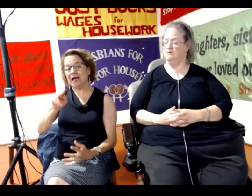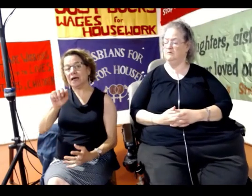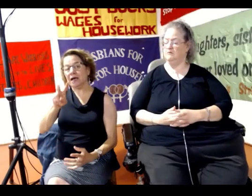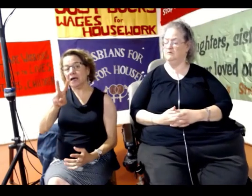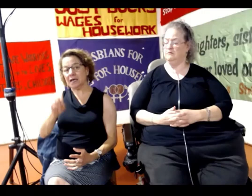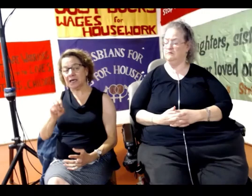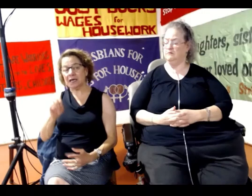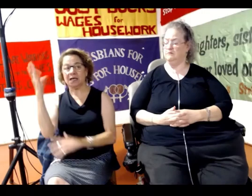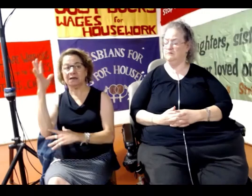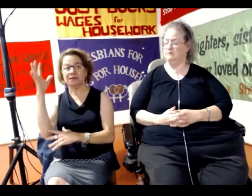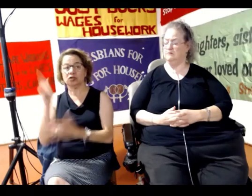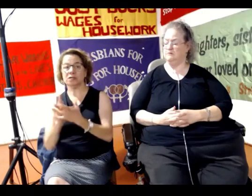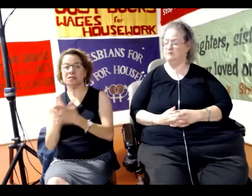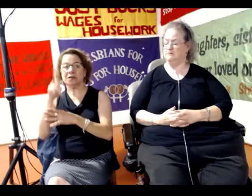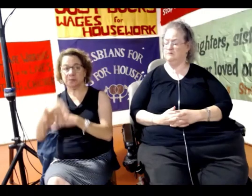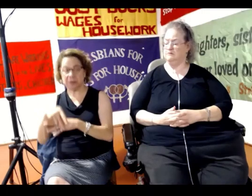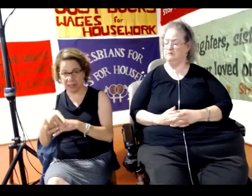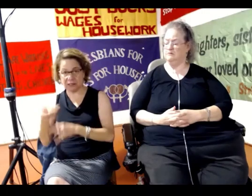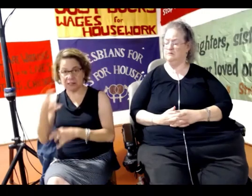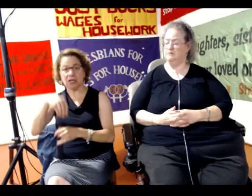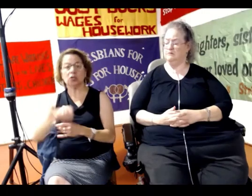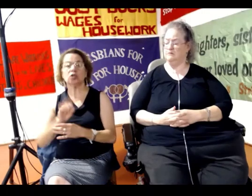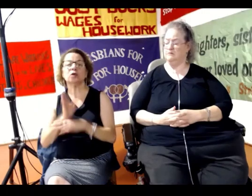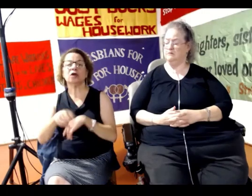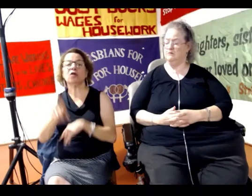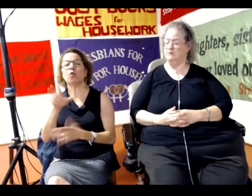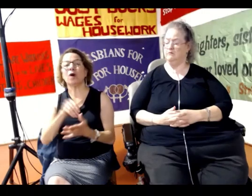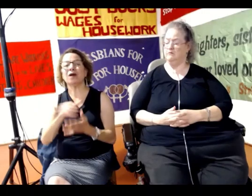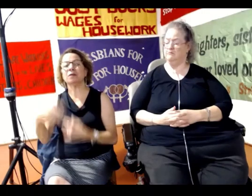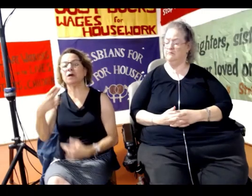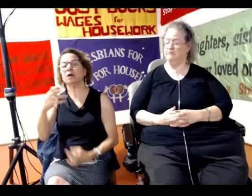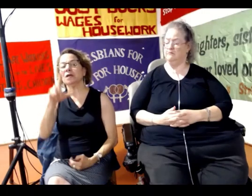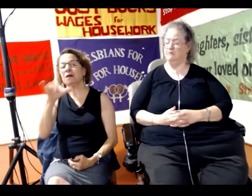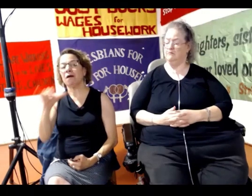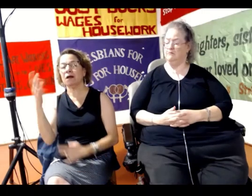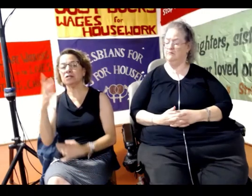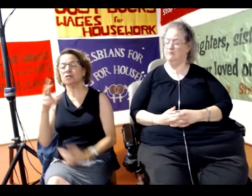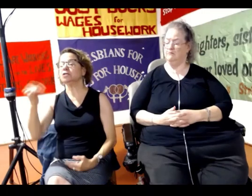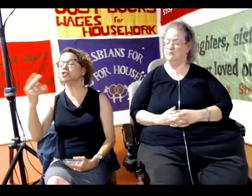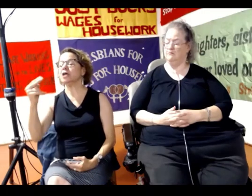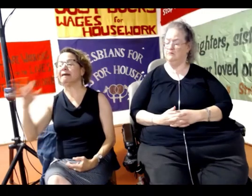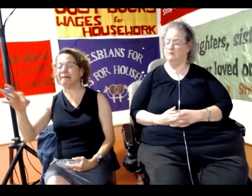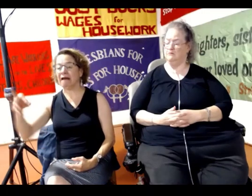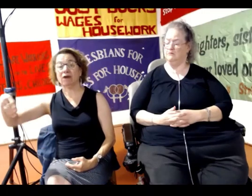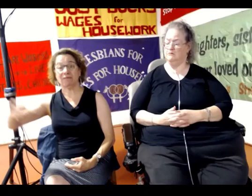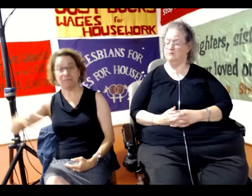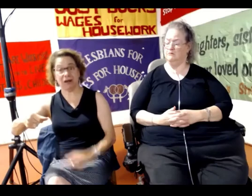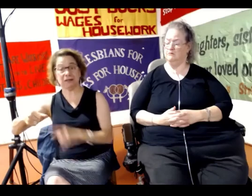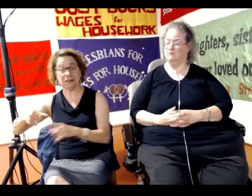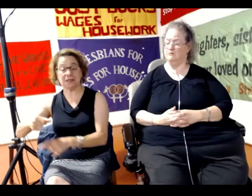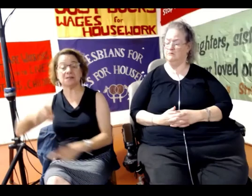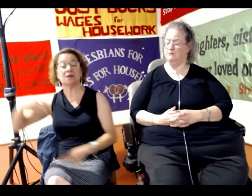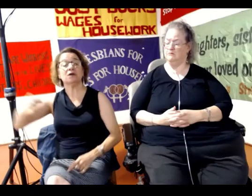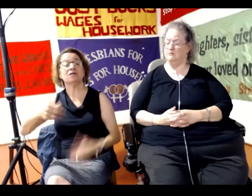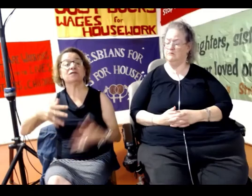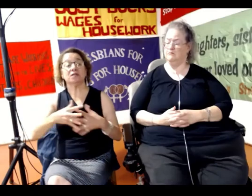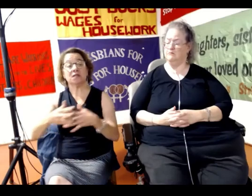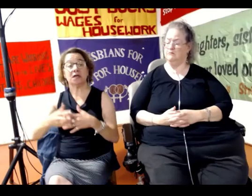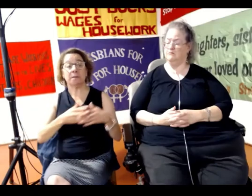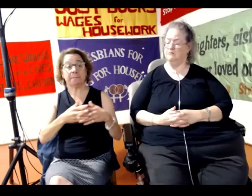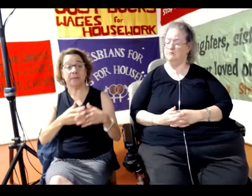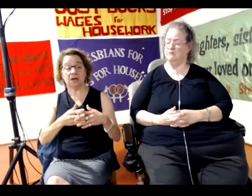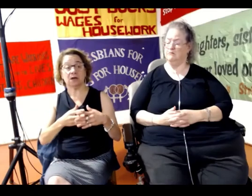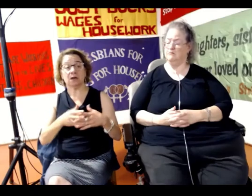over a million olive trees. The JNF has planted an American park, a